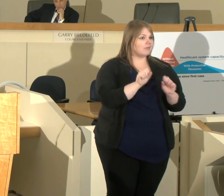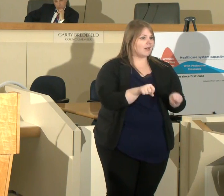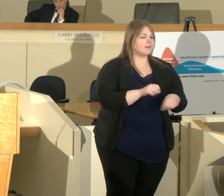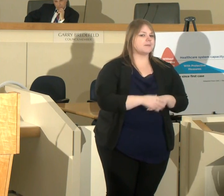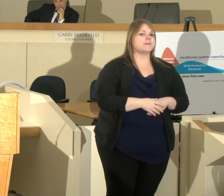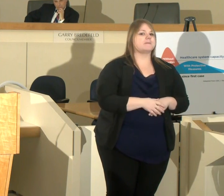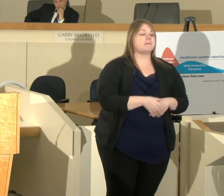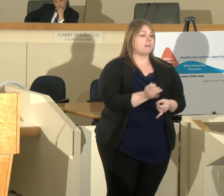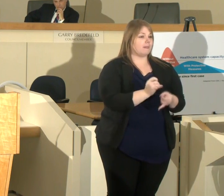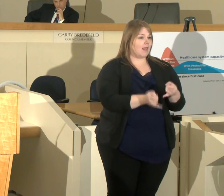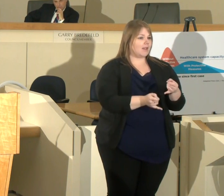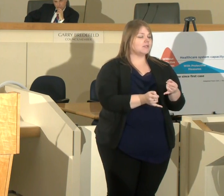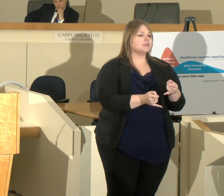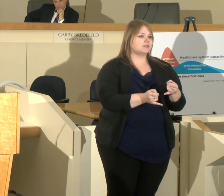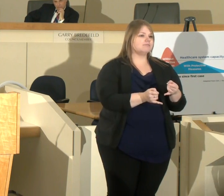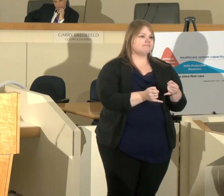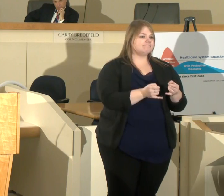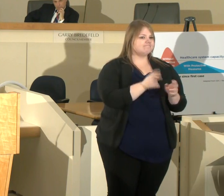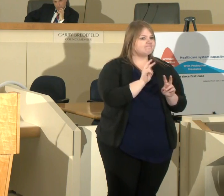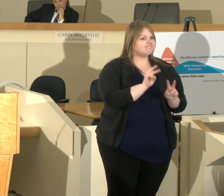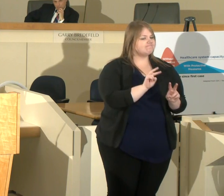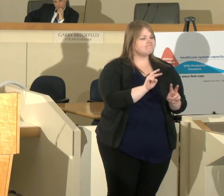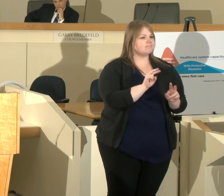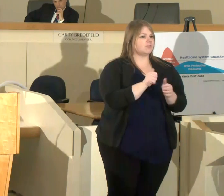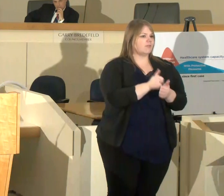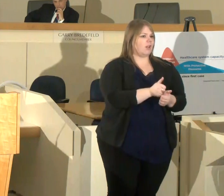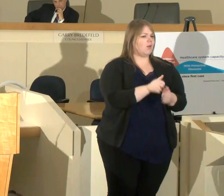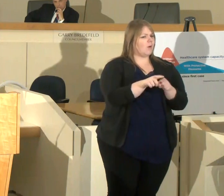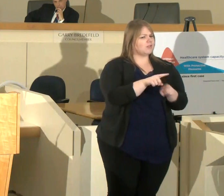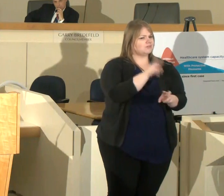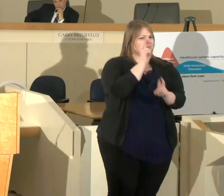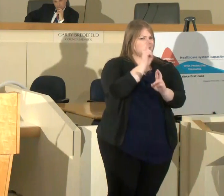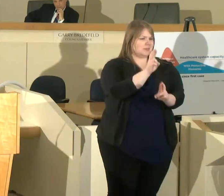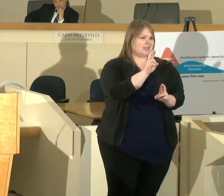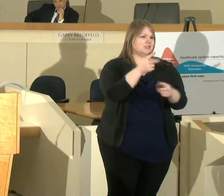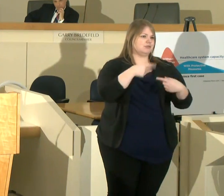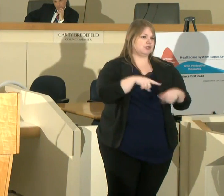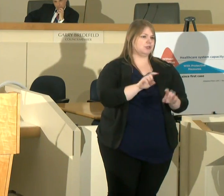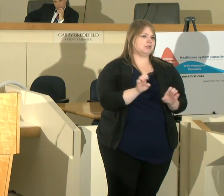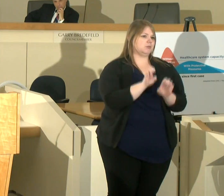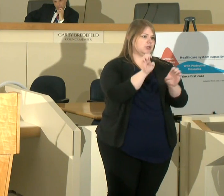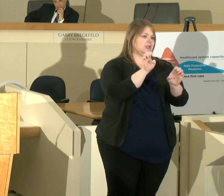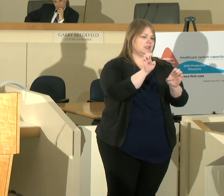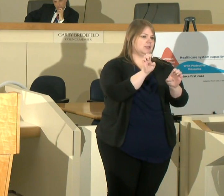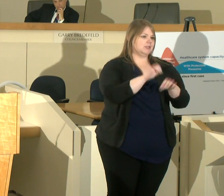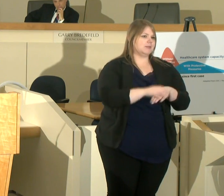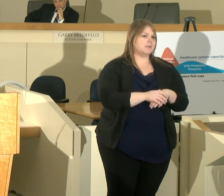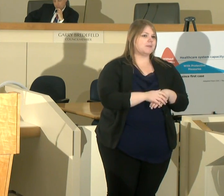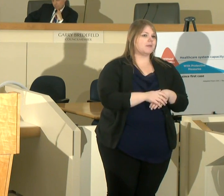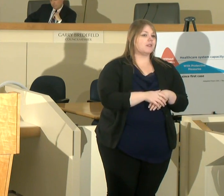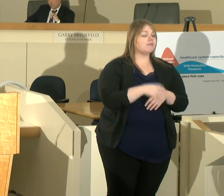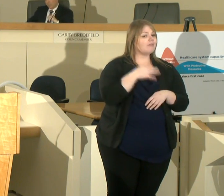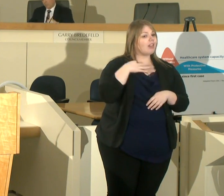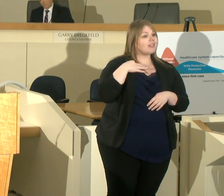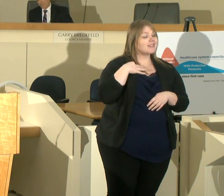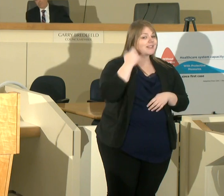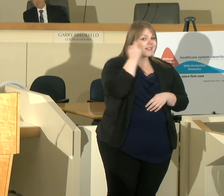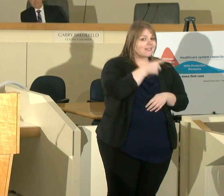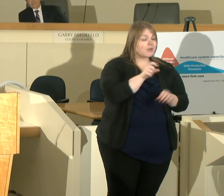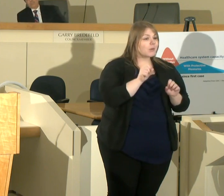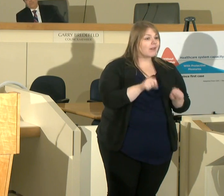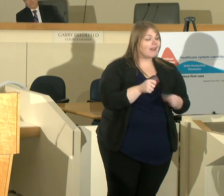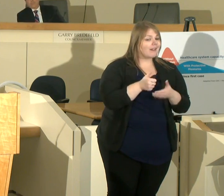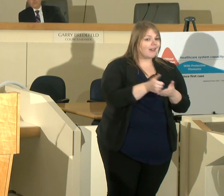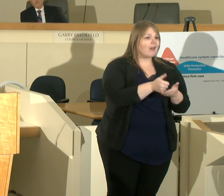be vigilant and considerate during this emergency volunteer if you can